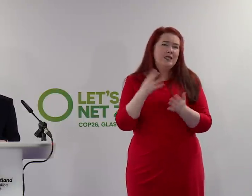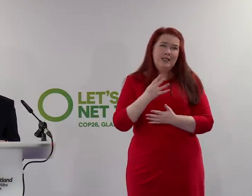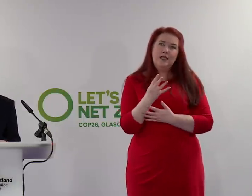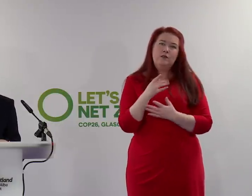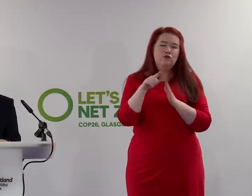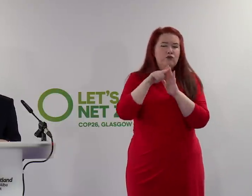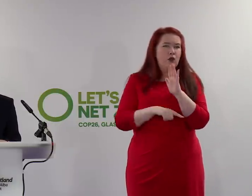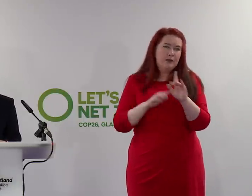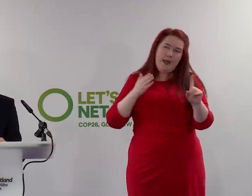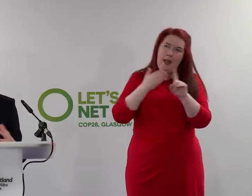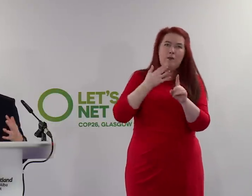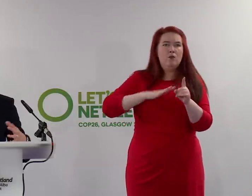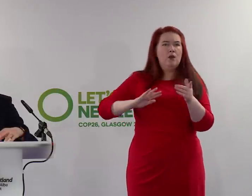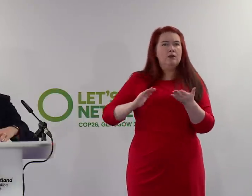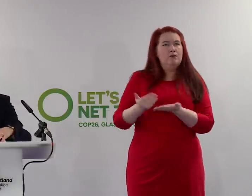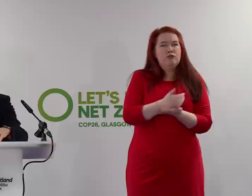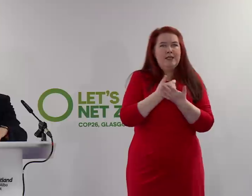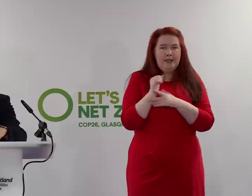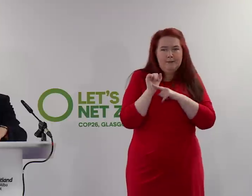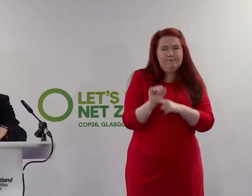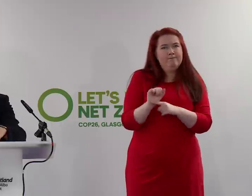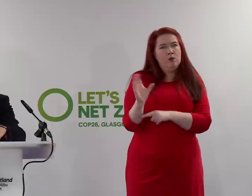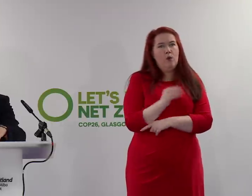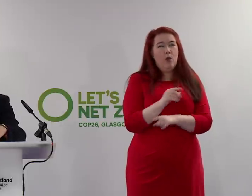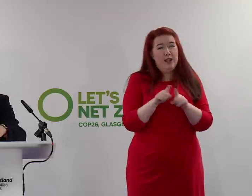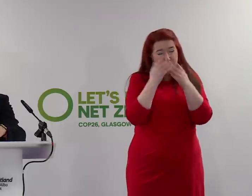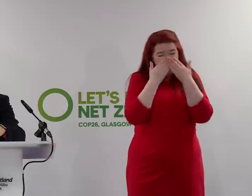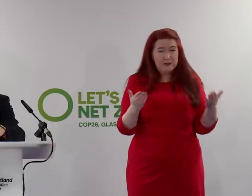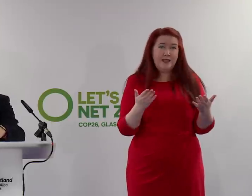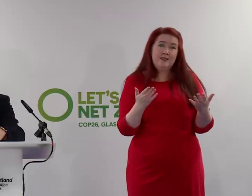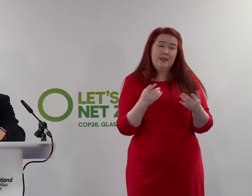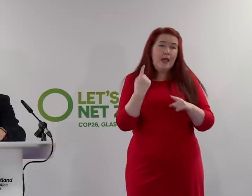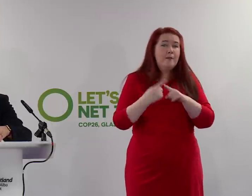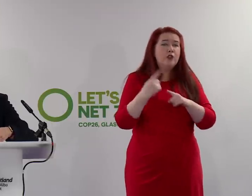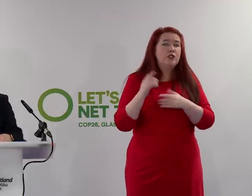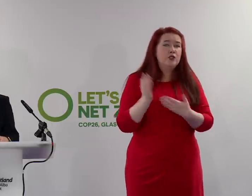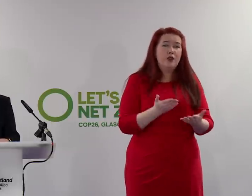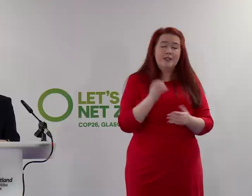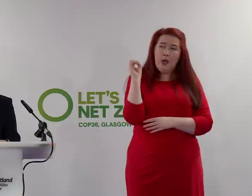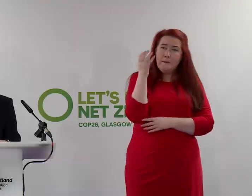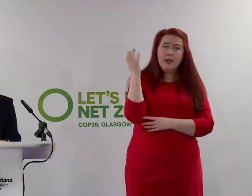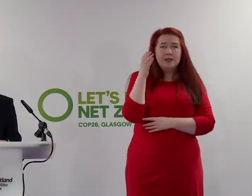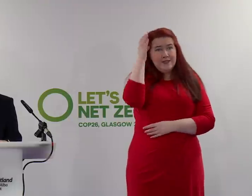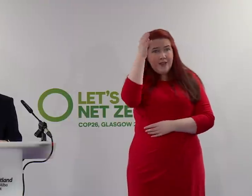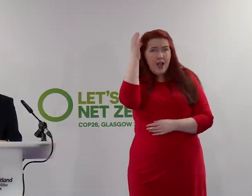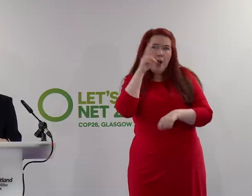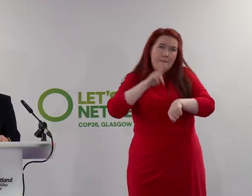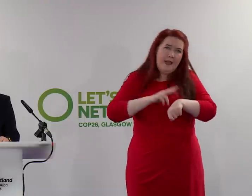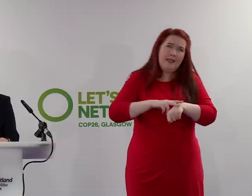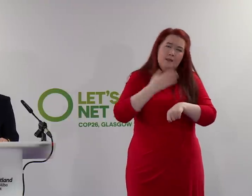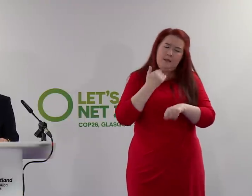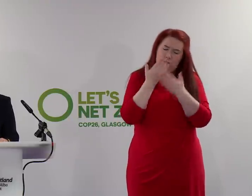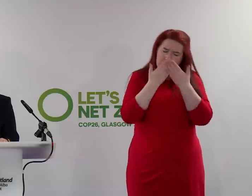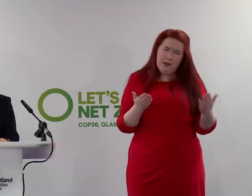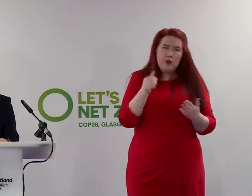everyone and also respect our emergency services, our ambulance crews, our fire crews and our police. I know the